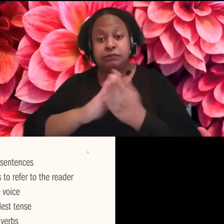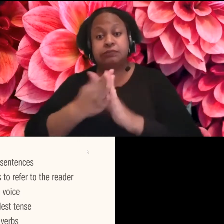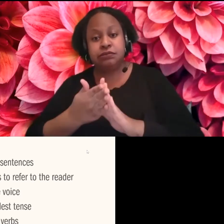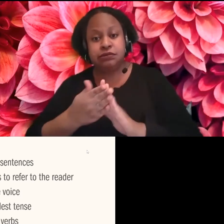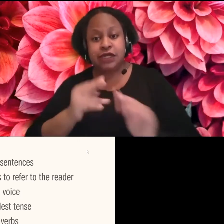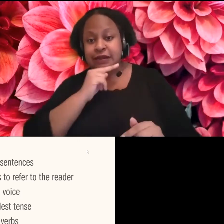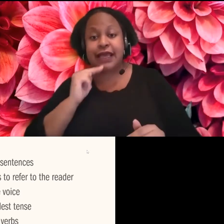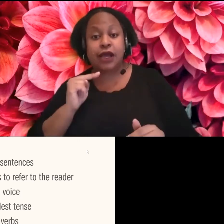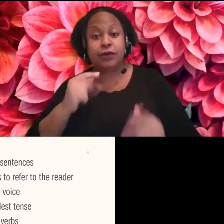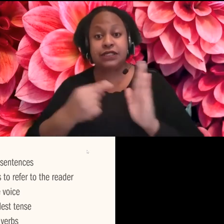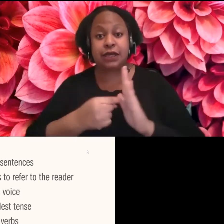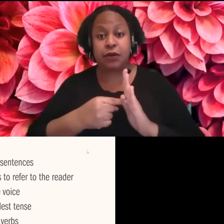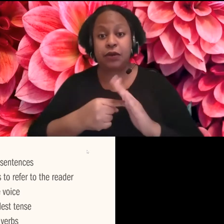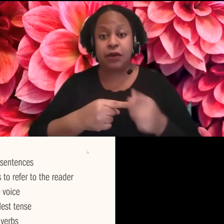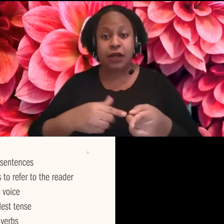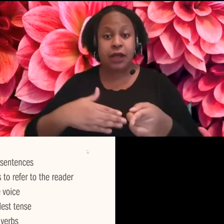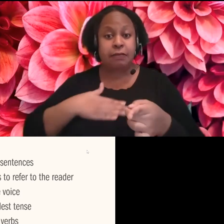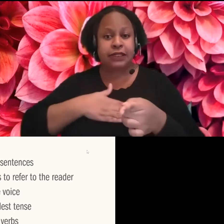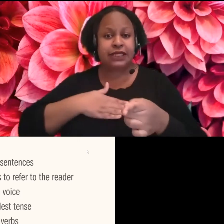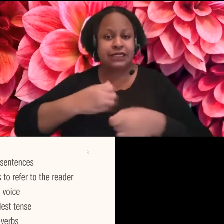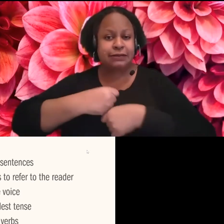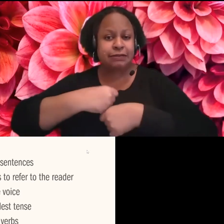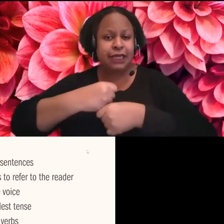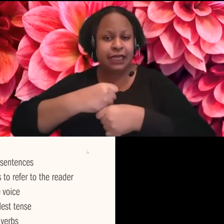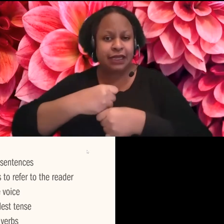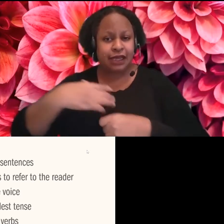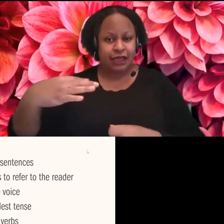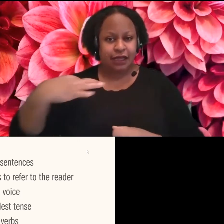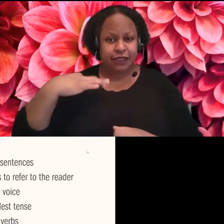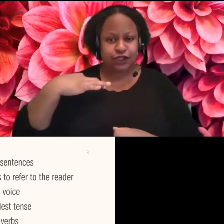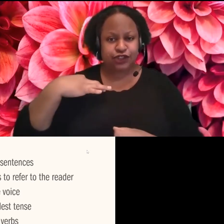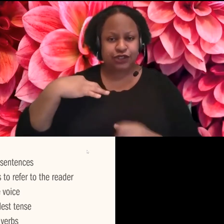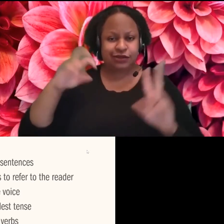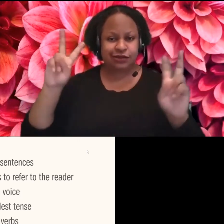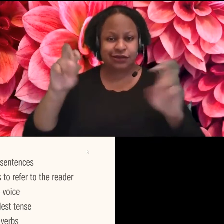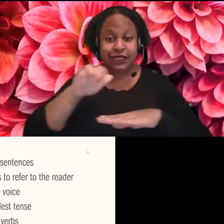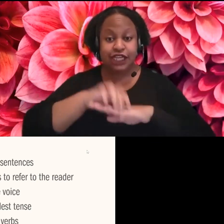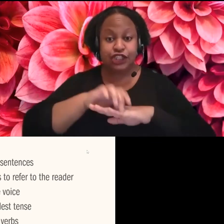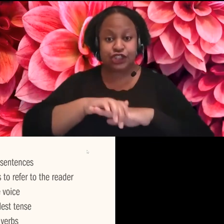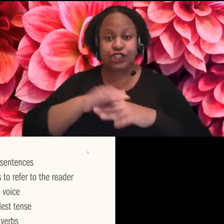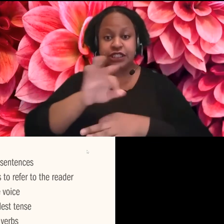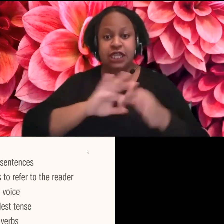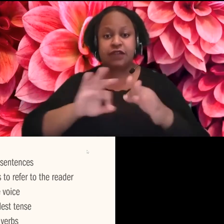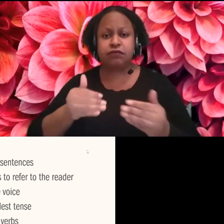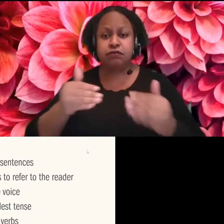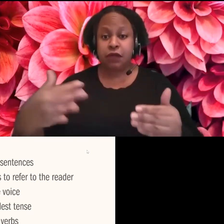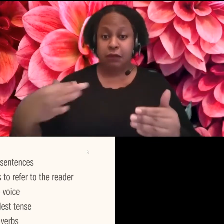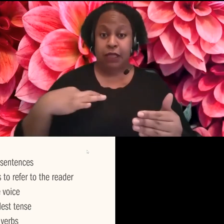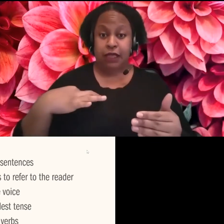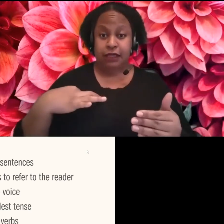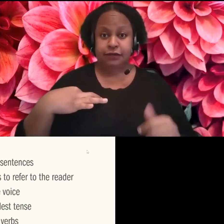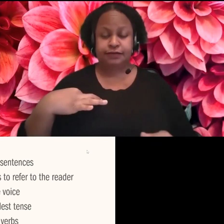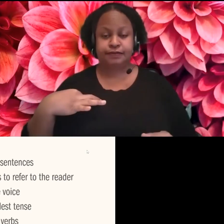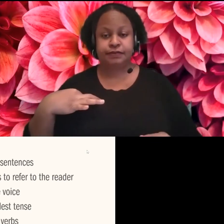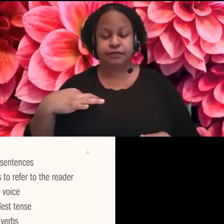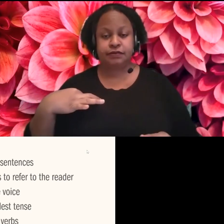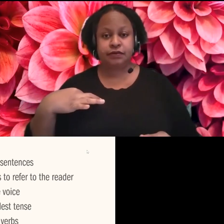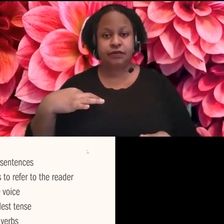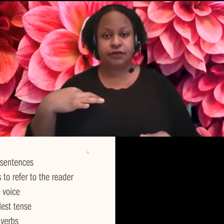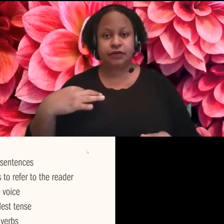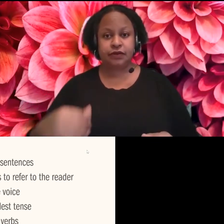things like you say, please make an application instead of please apply. So you make a verb